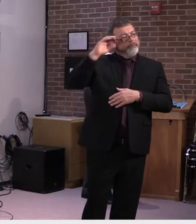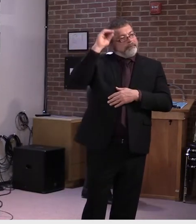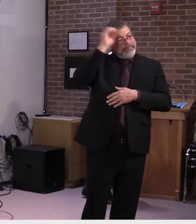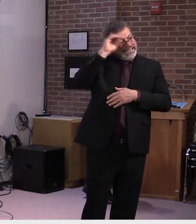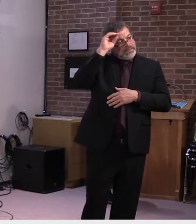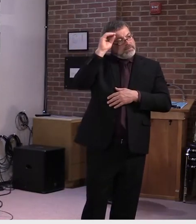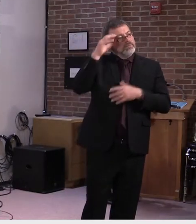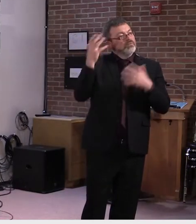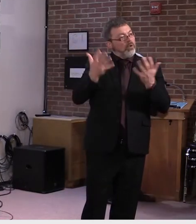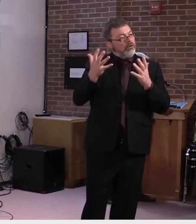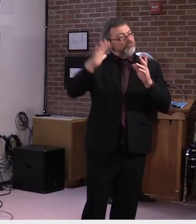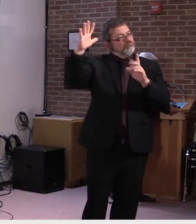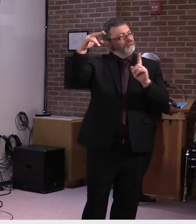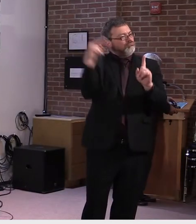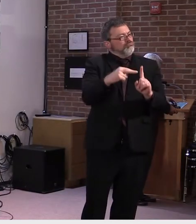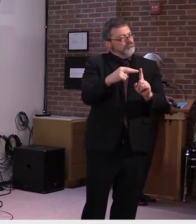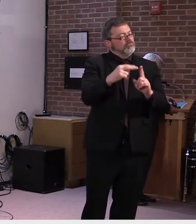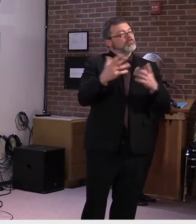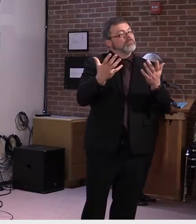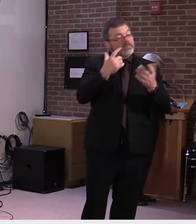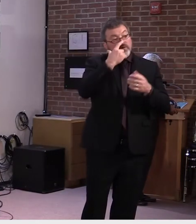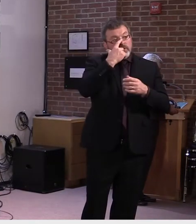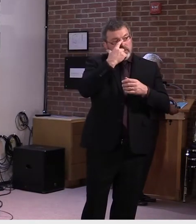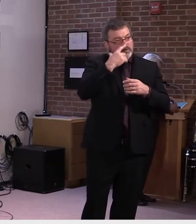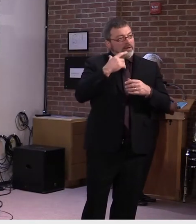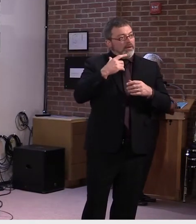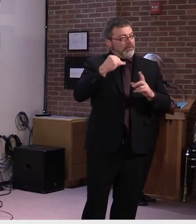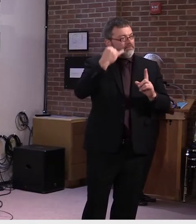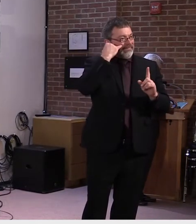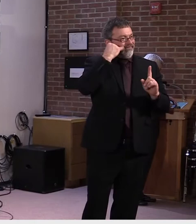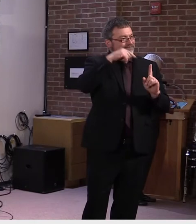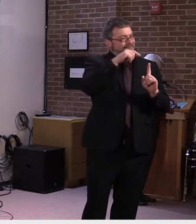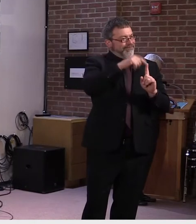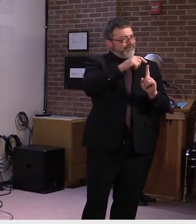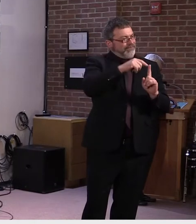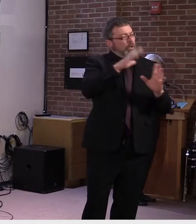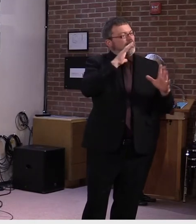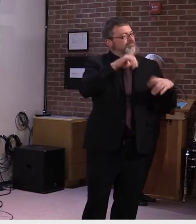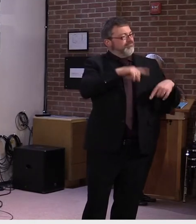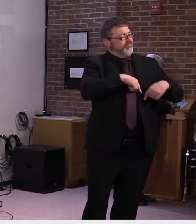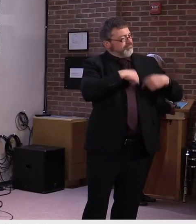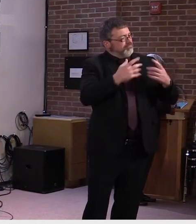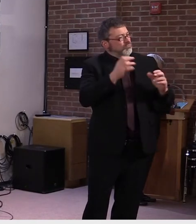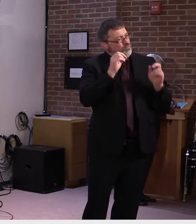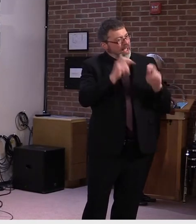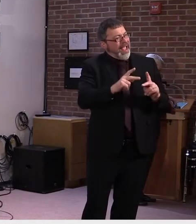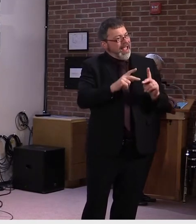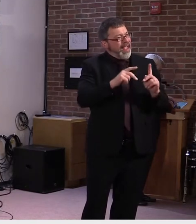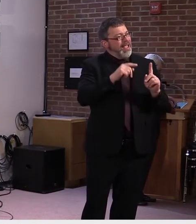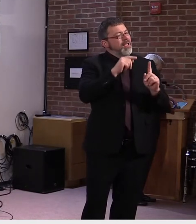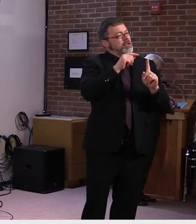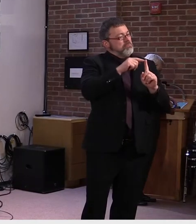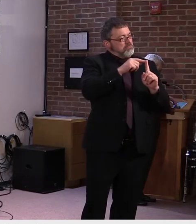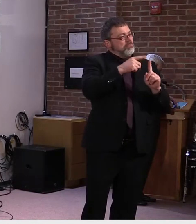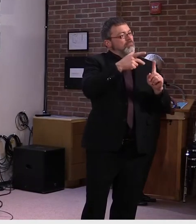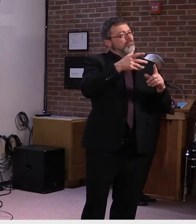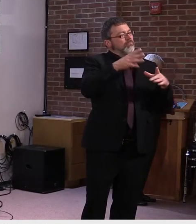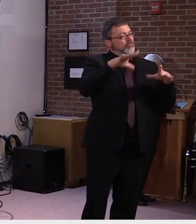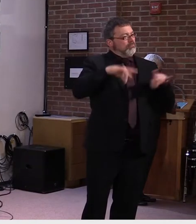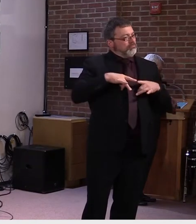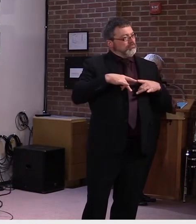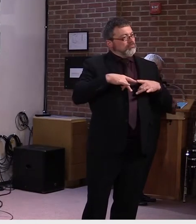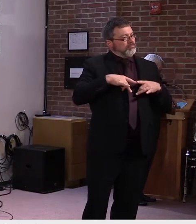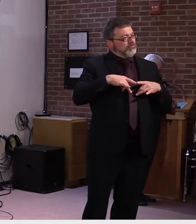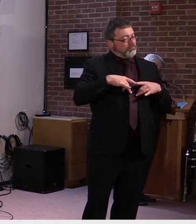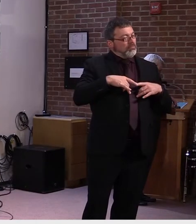may be relevant, um, given the anticipated increase in